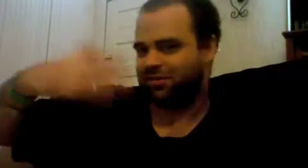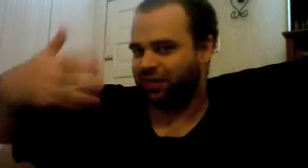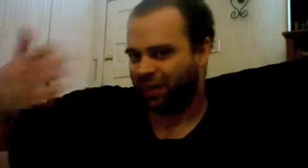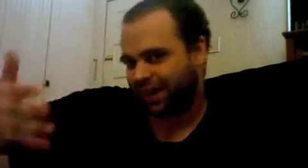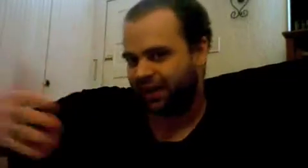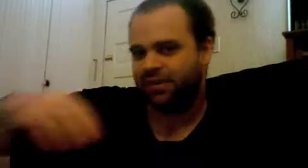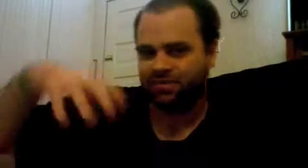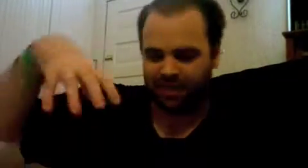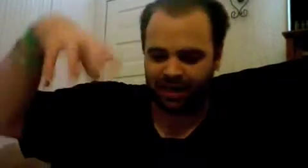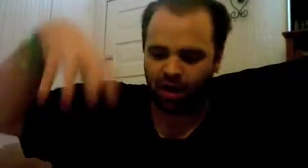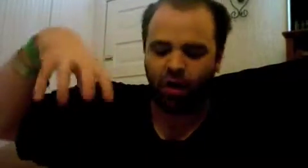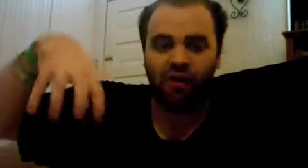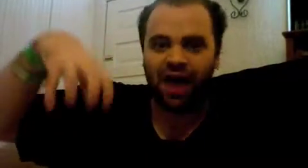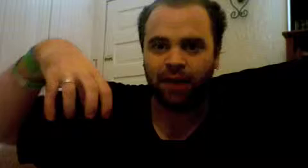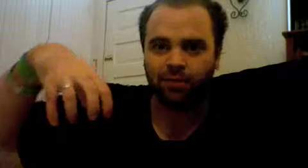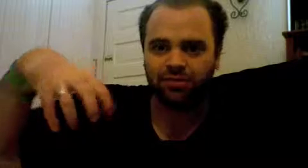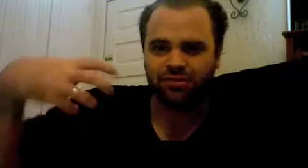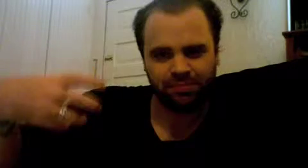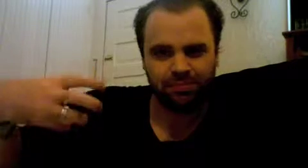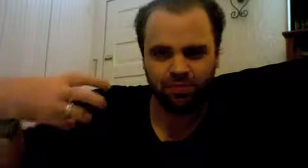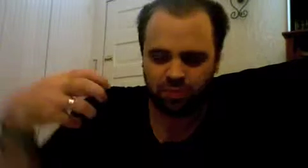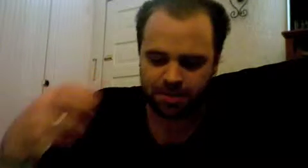like saying all animals right